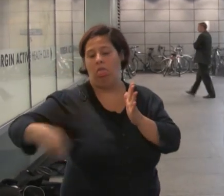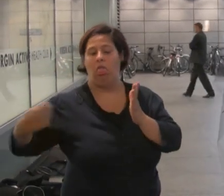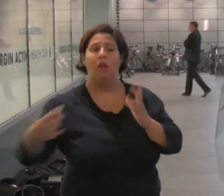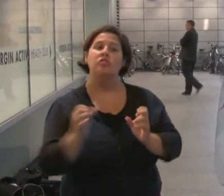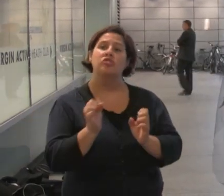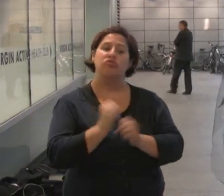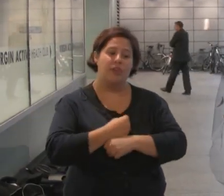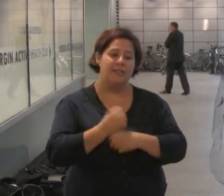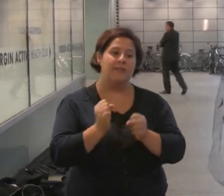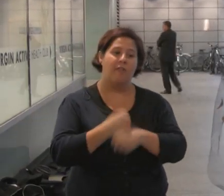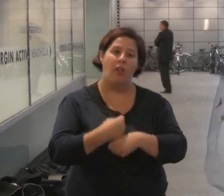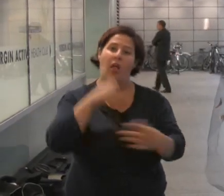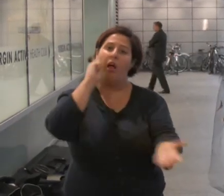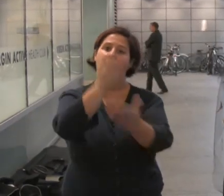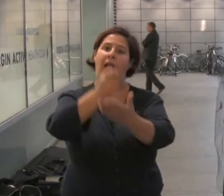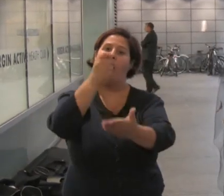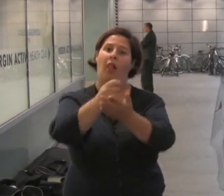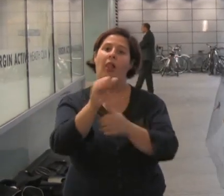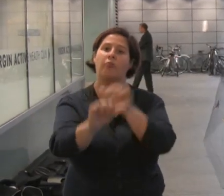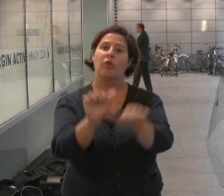stressful appeal process.